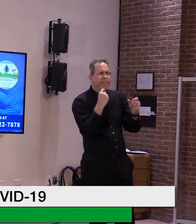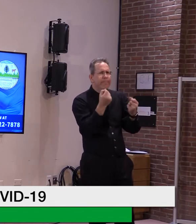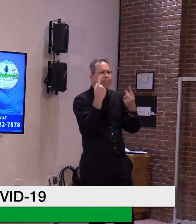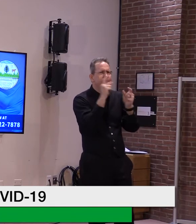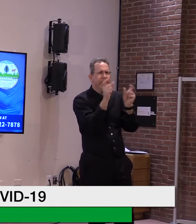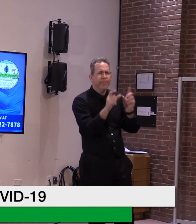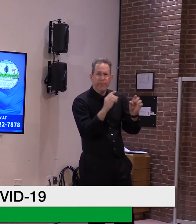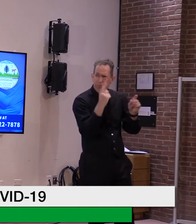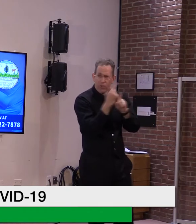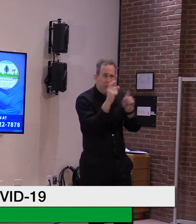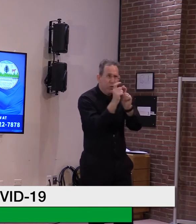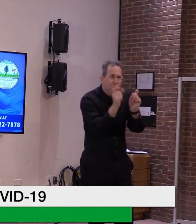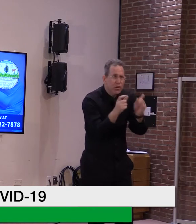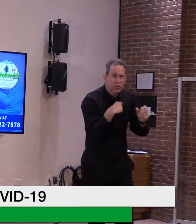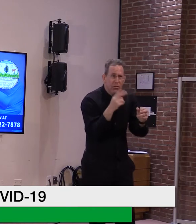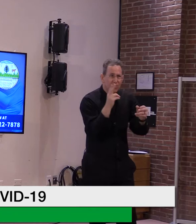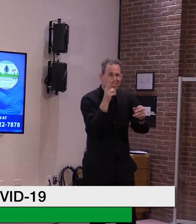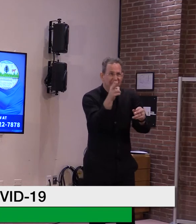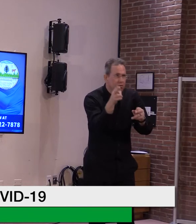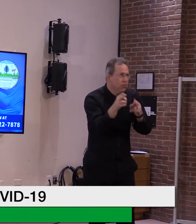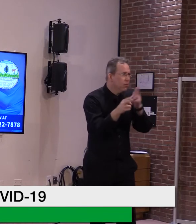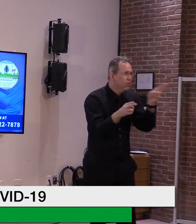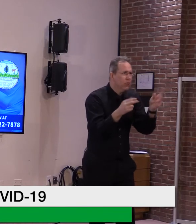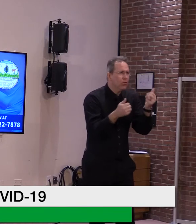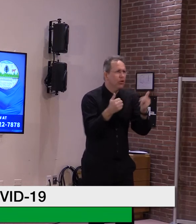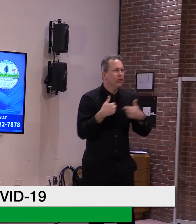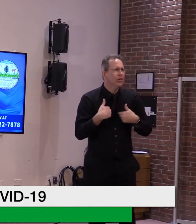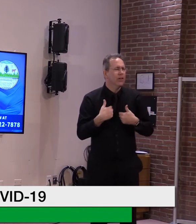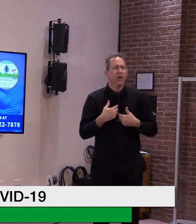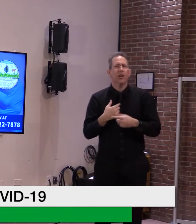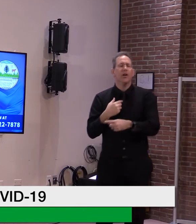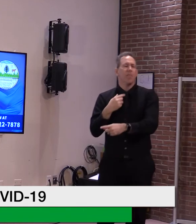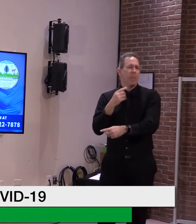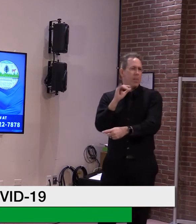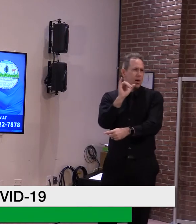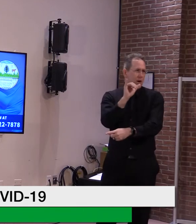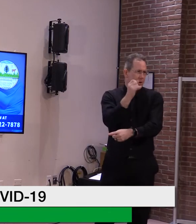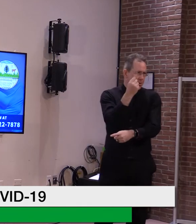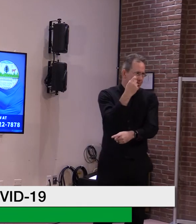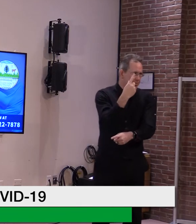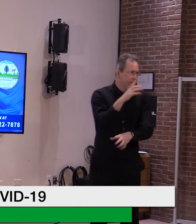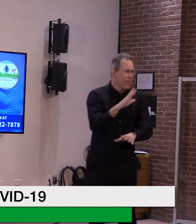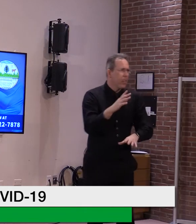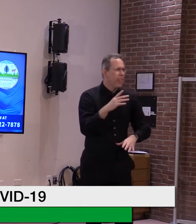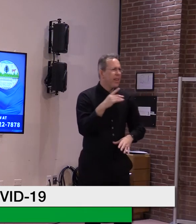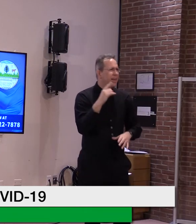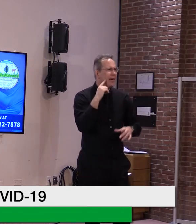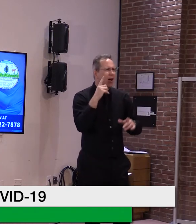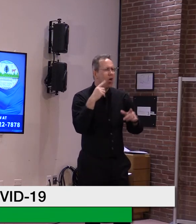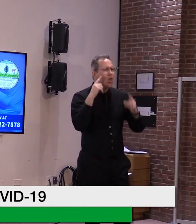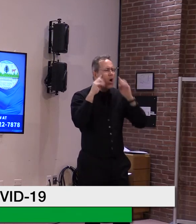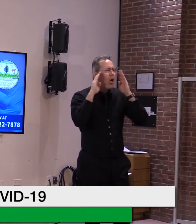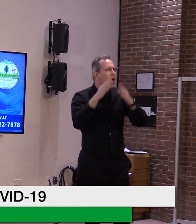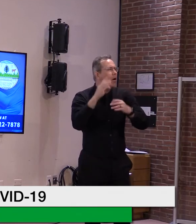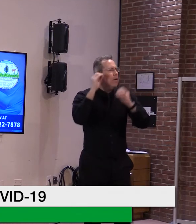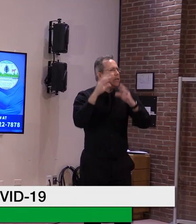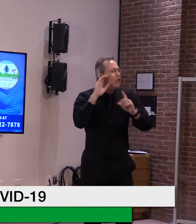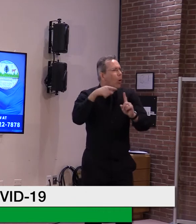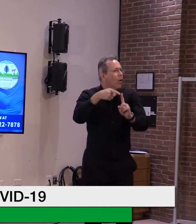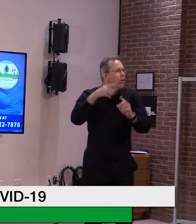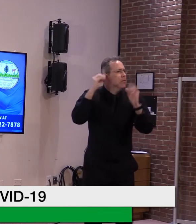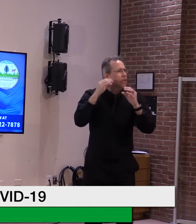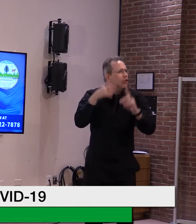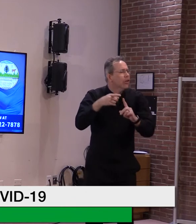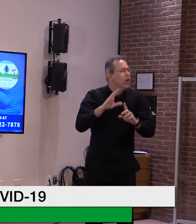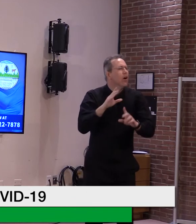absolutely right. It probably has been lost in the fray on that. Um, there's been a lot going on. We're opening up to a lot of people, as I said,